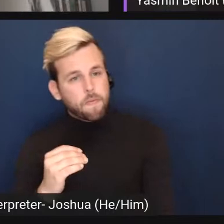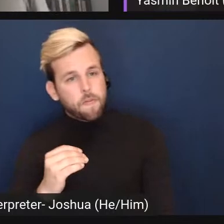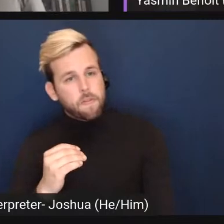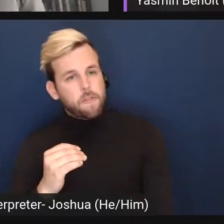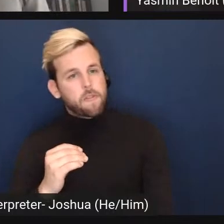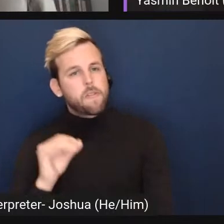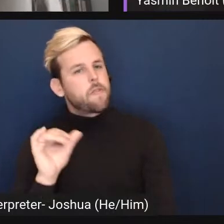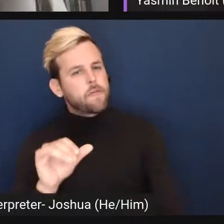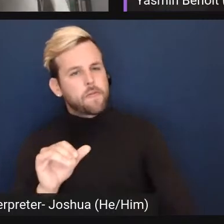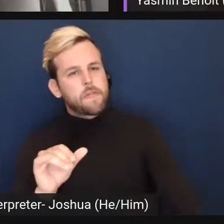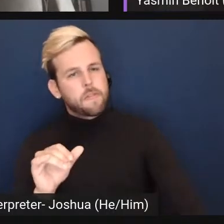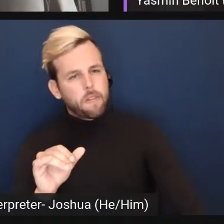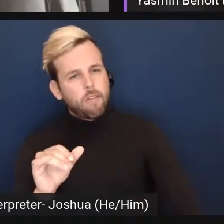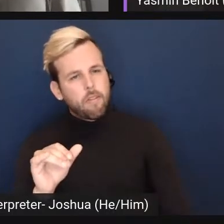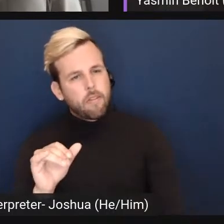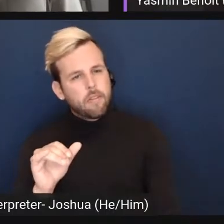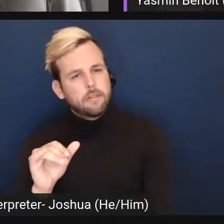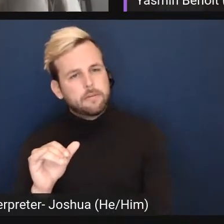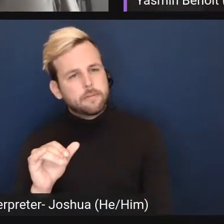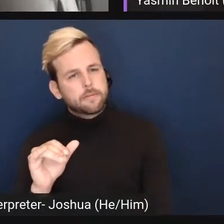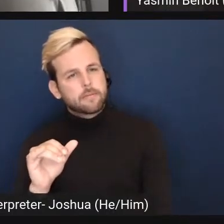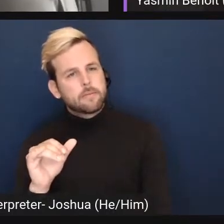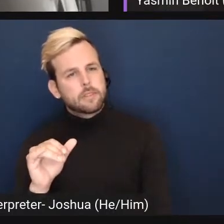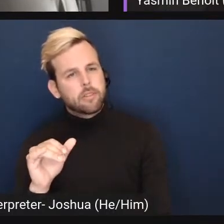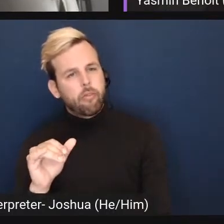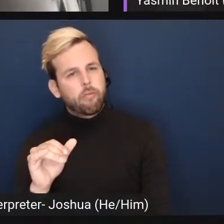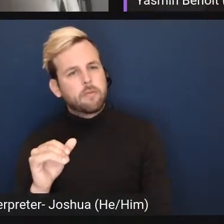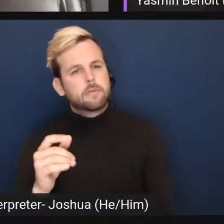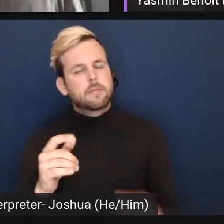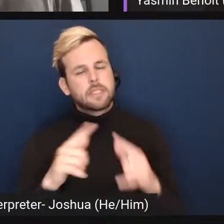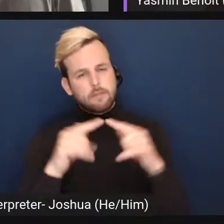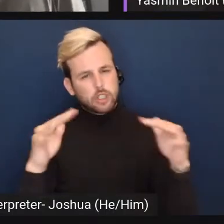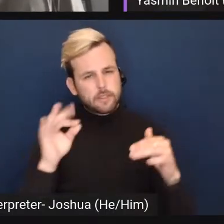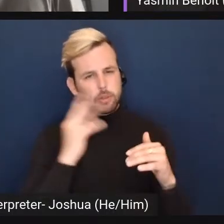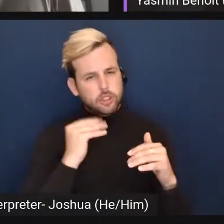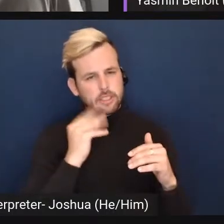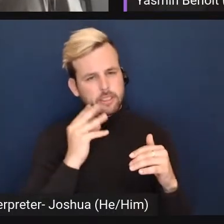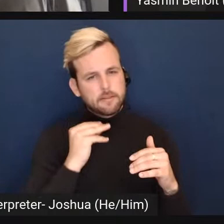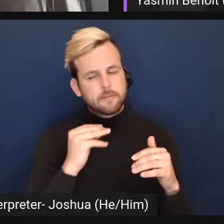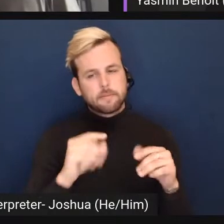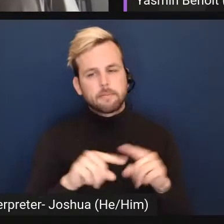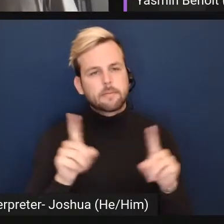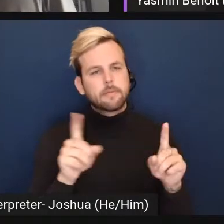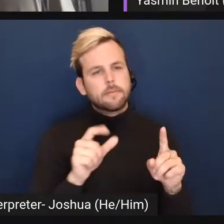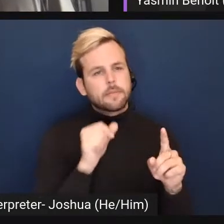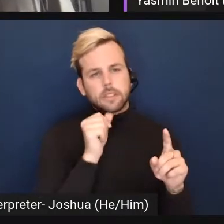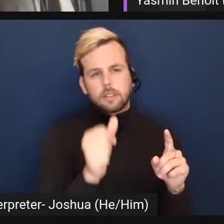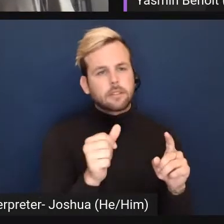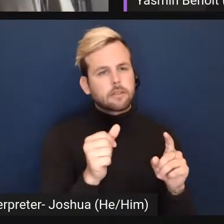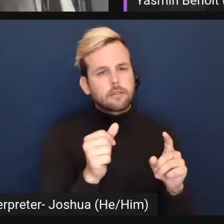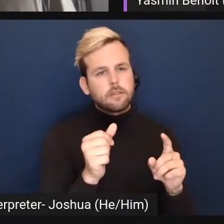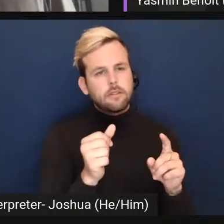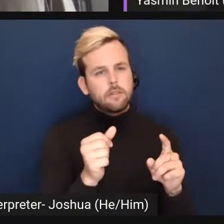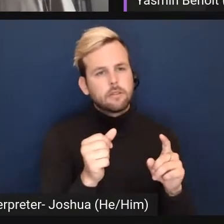and that's, that is sort of a nuanced diversity of experience, but it's not, um,